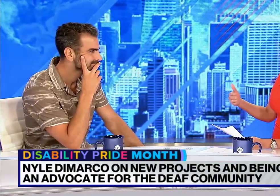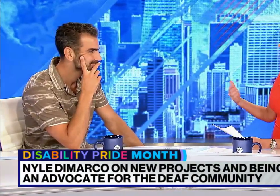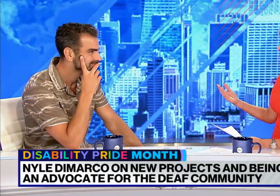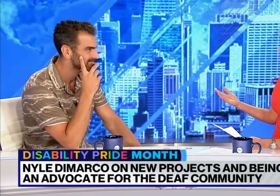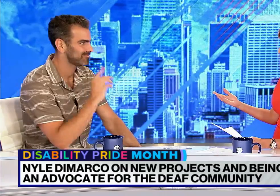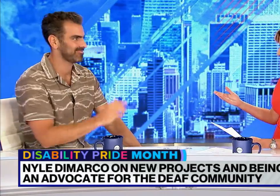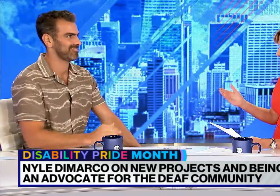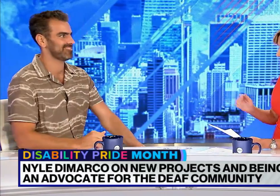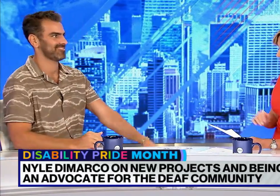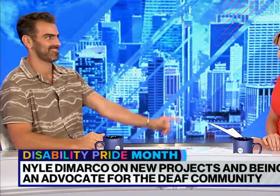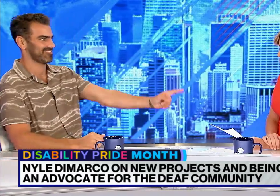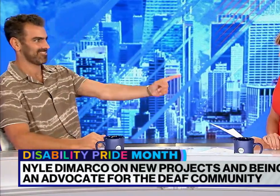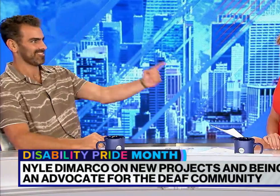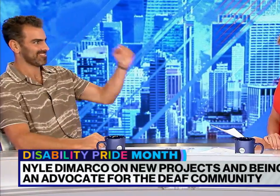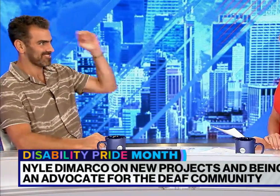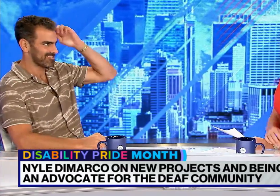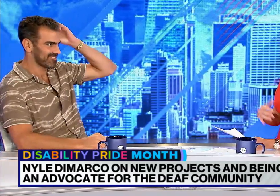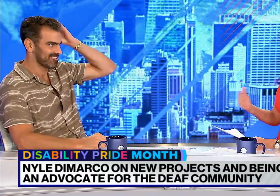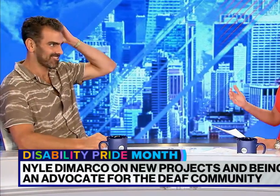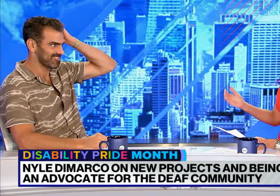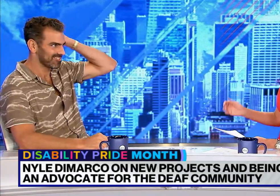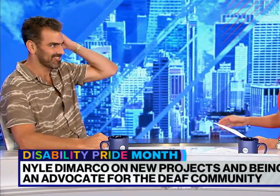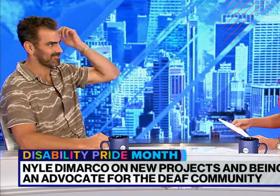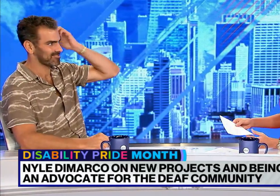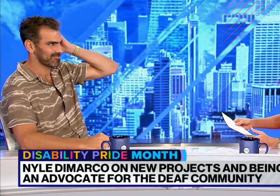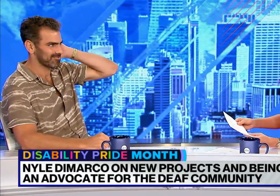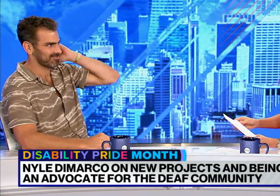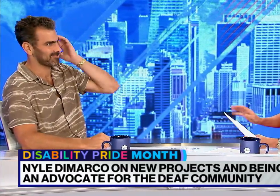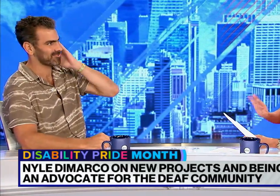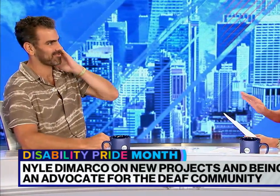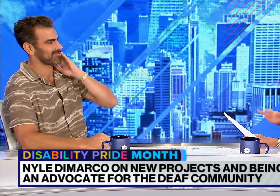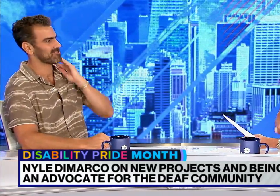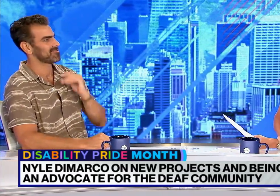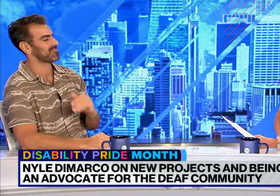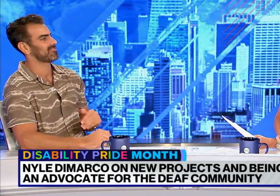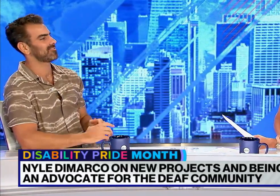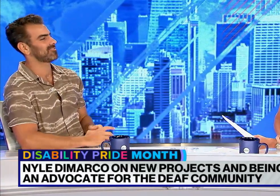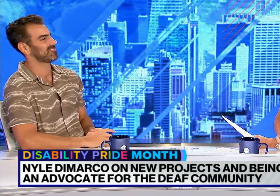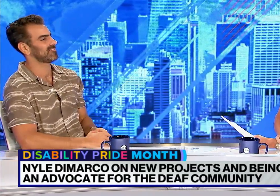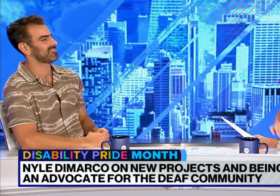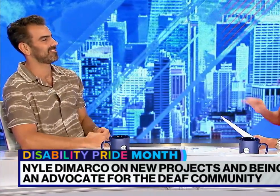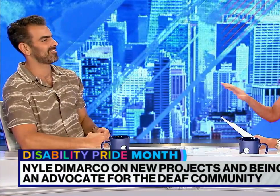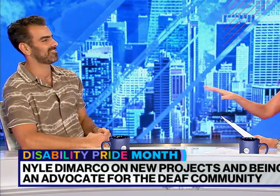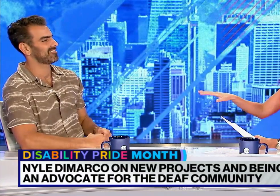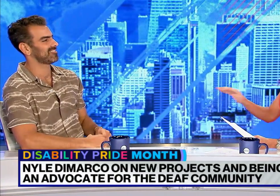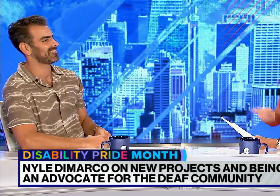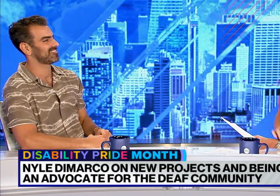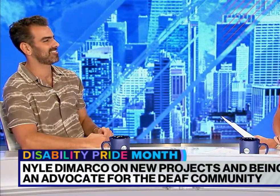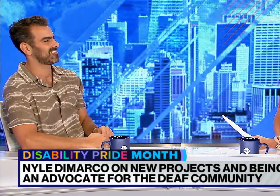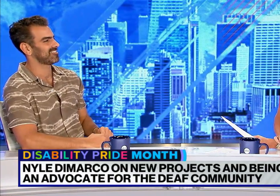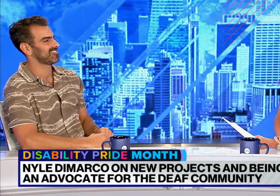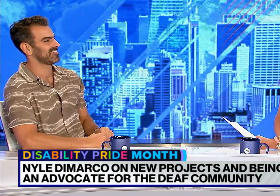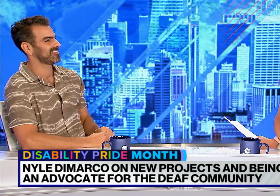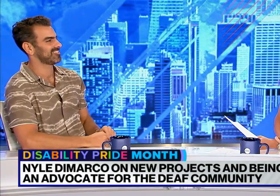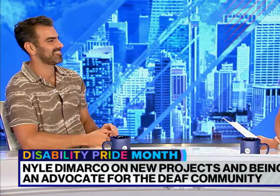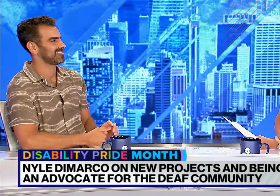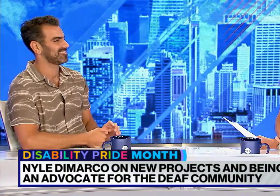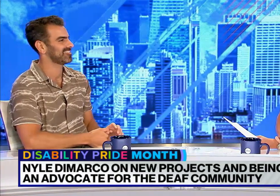deaf president now, your projects come out, we're going to do a little lightning rod here, okay? On the theme of punk, favorite